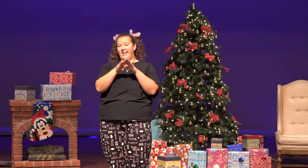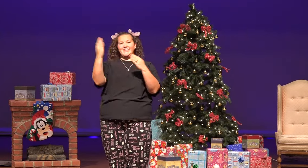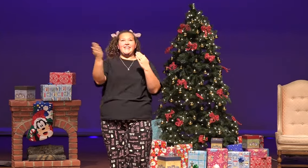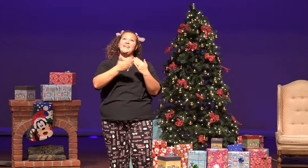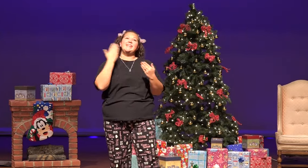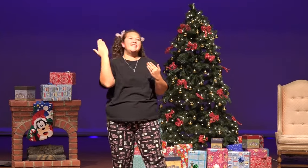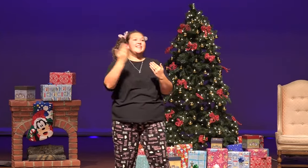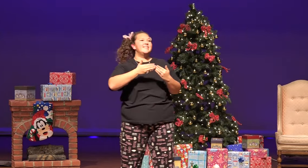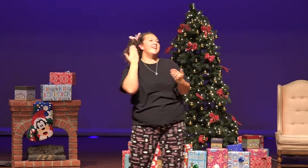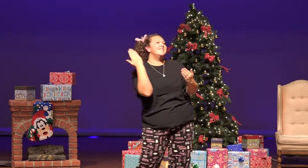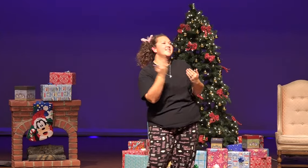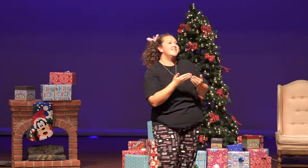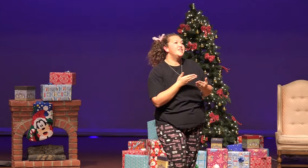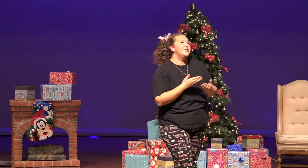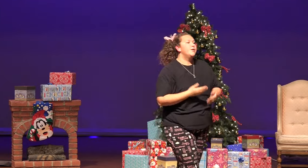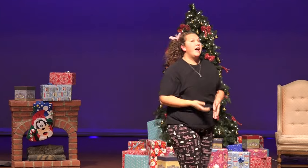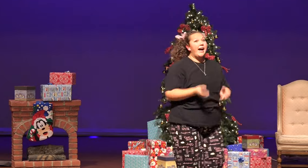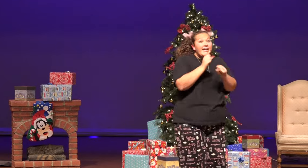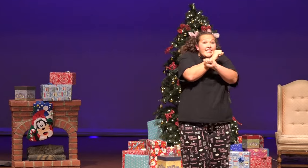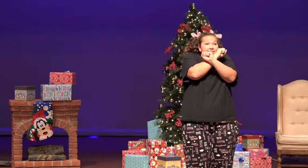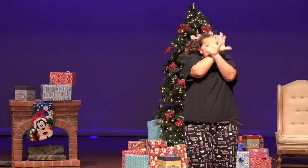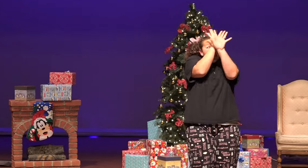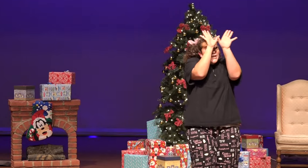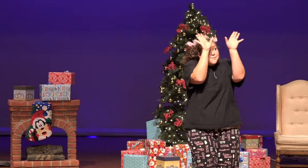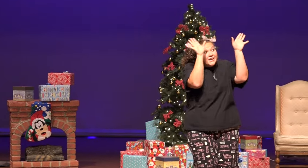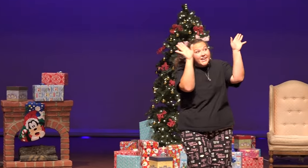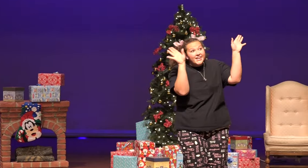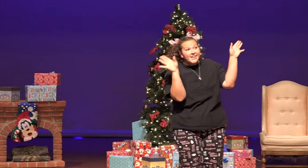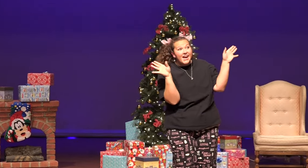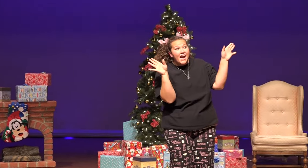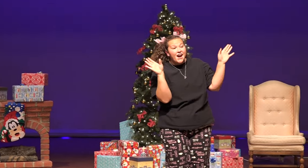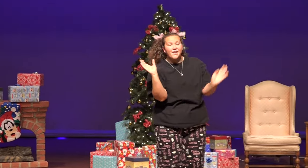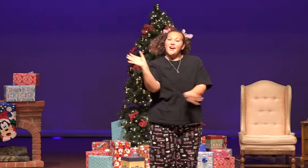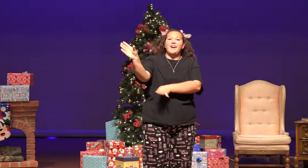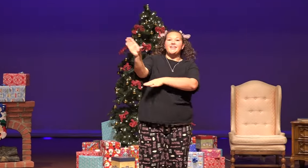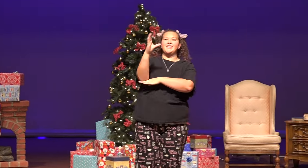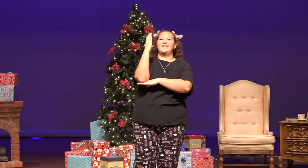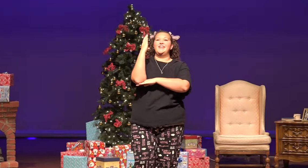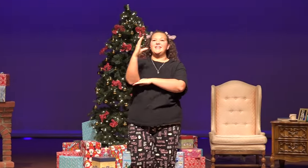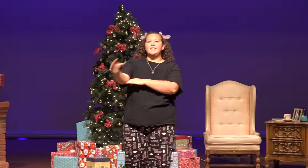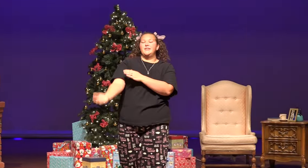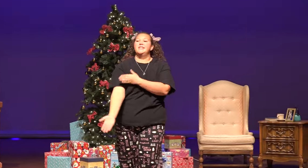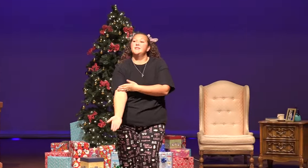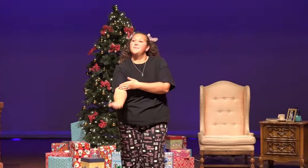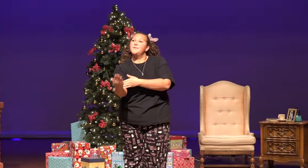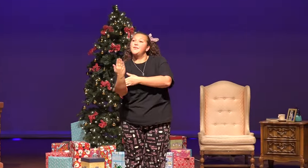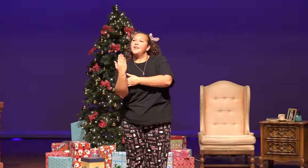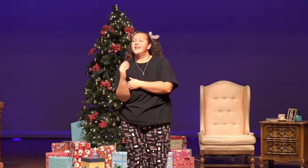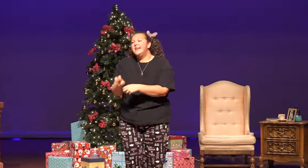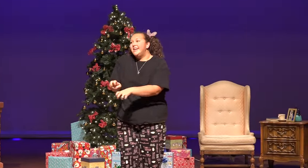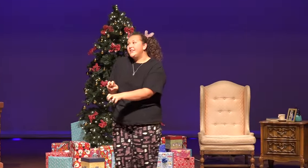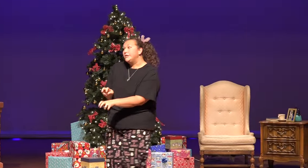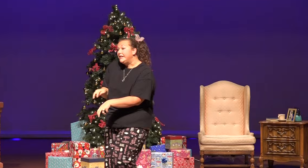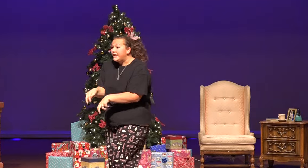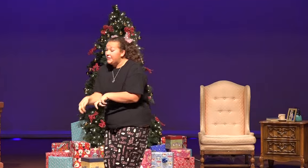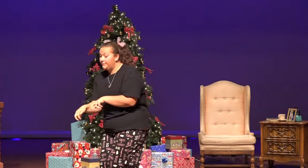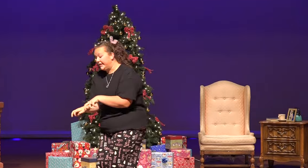that's the easy thing to do. I can see me now on Christmas morning, creeping